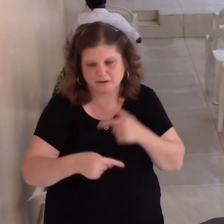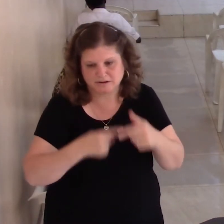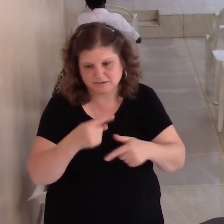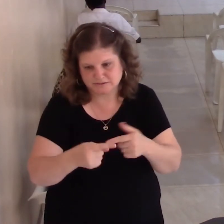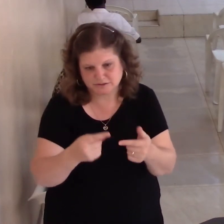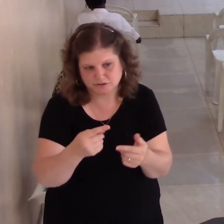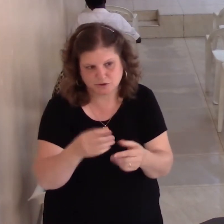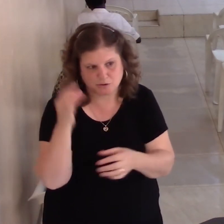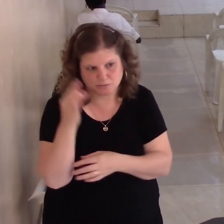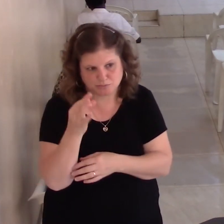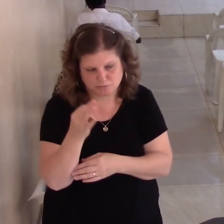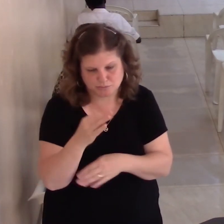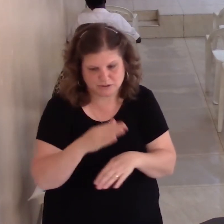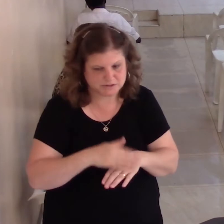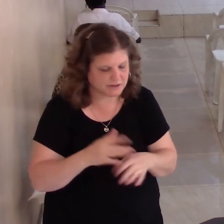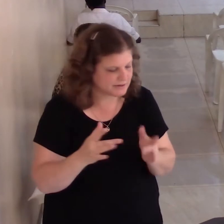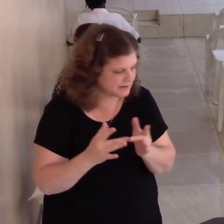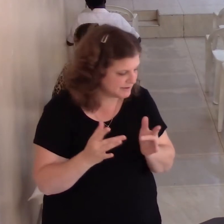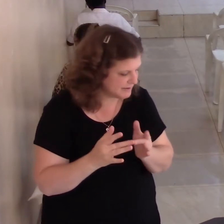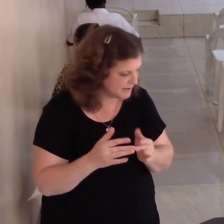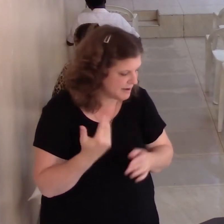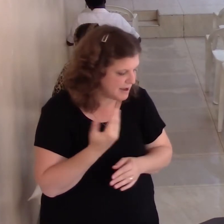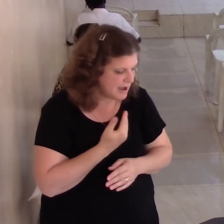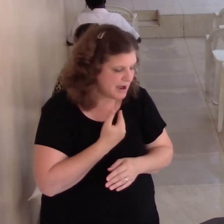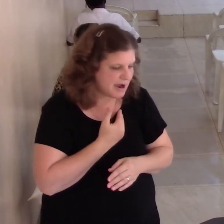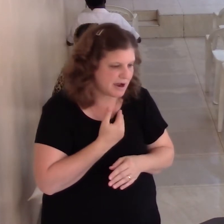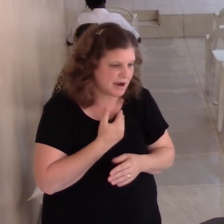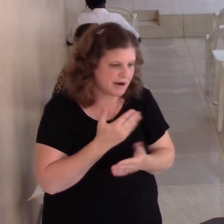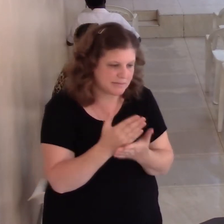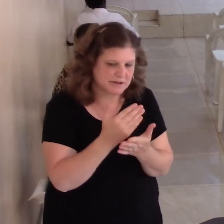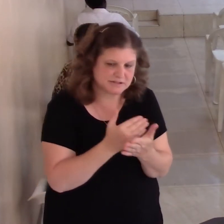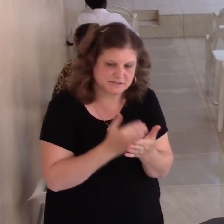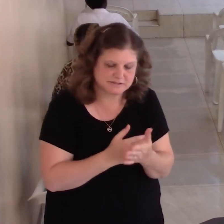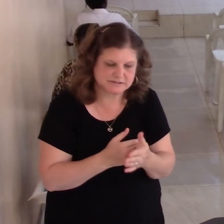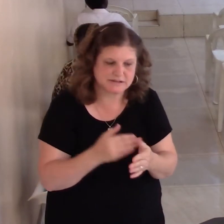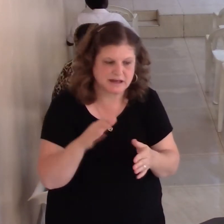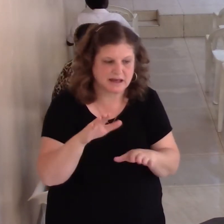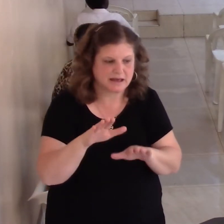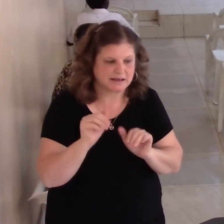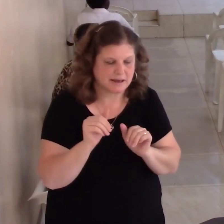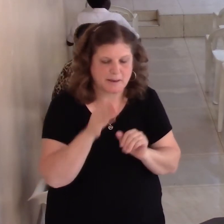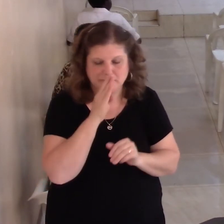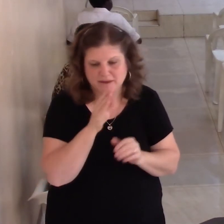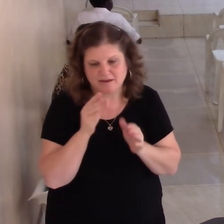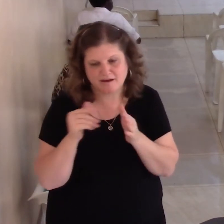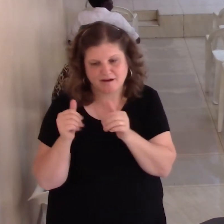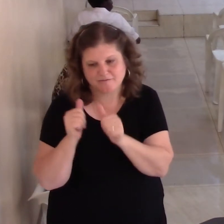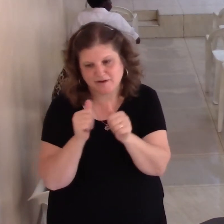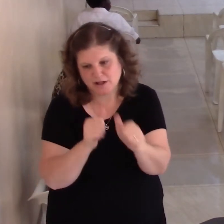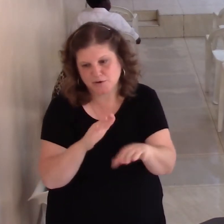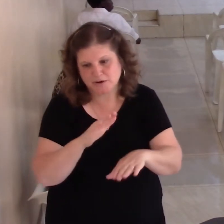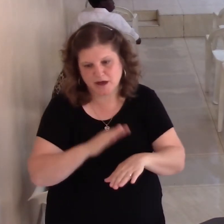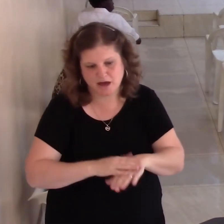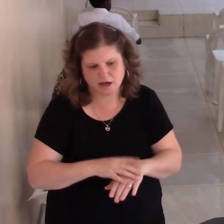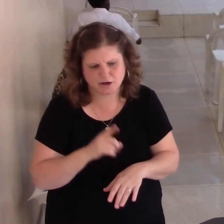messages can be downloaded. Our messages can be followed on YouTube and so on. Let us pray.